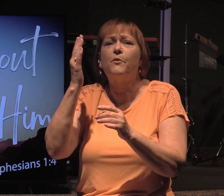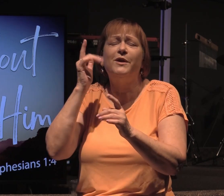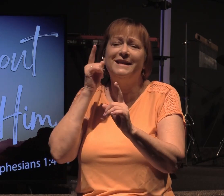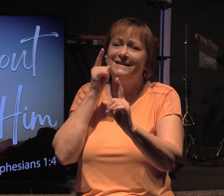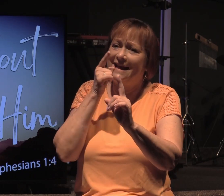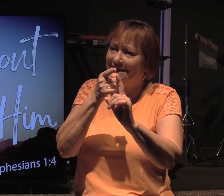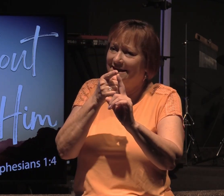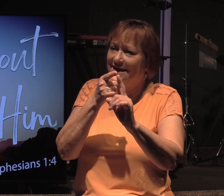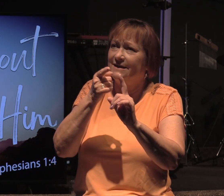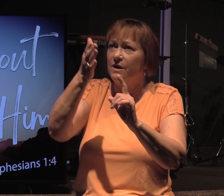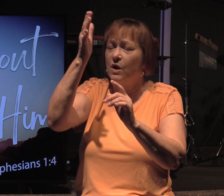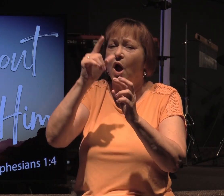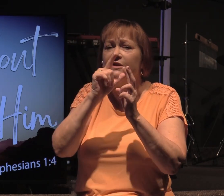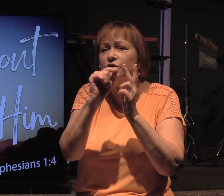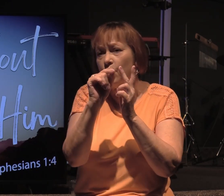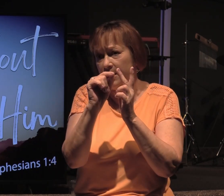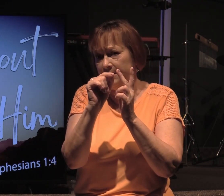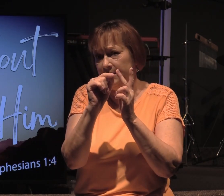God's choice.